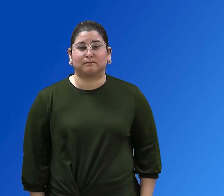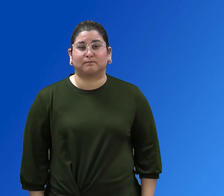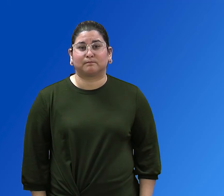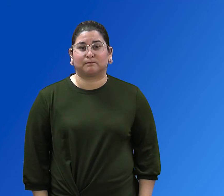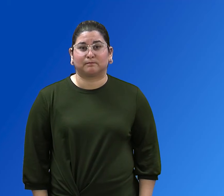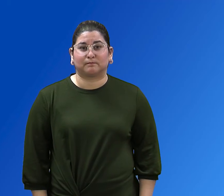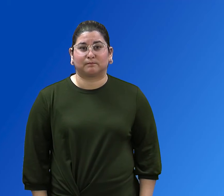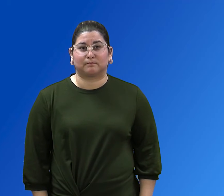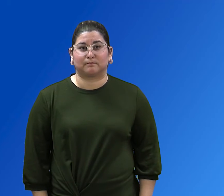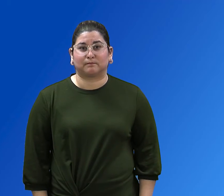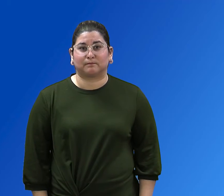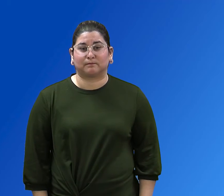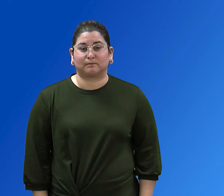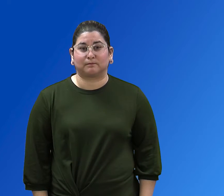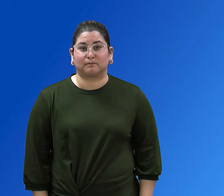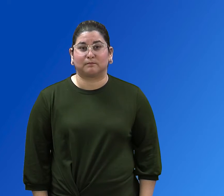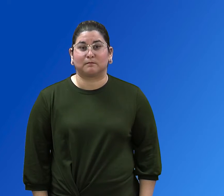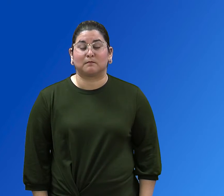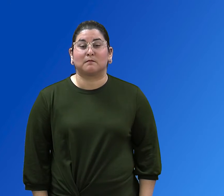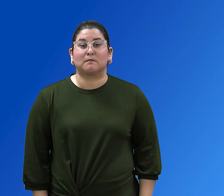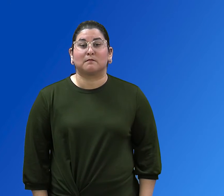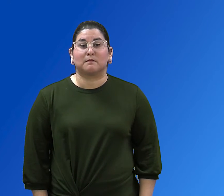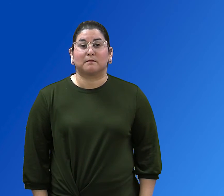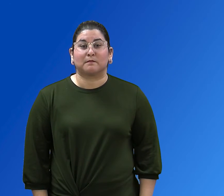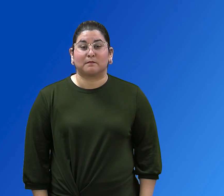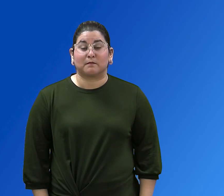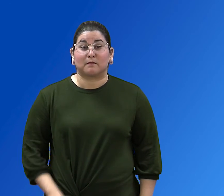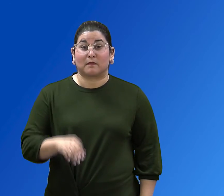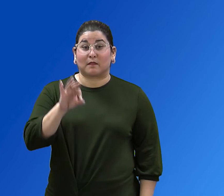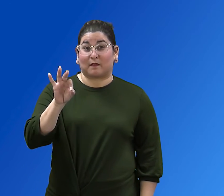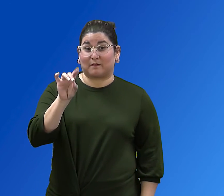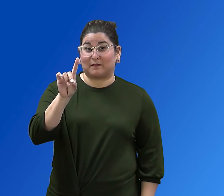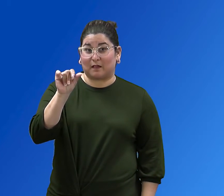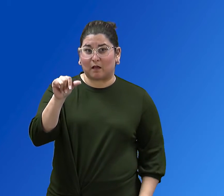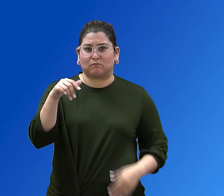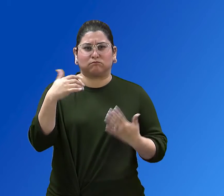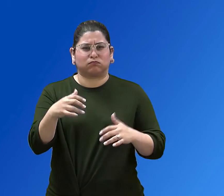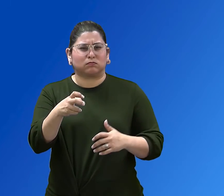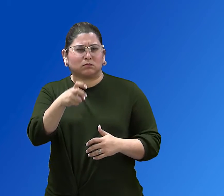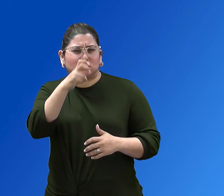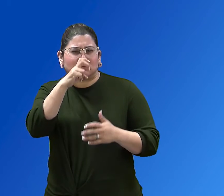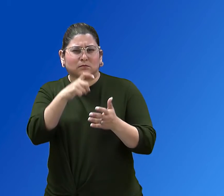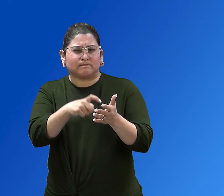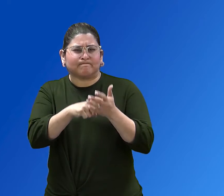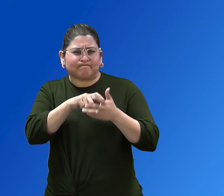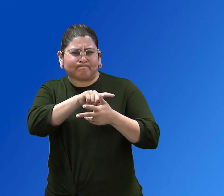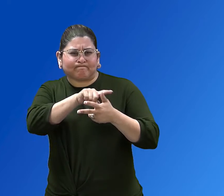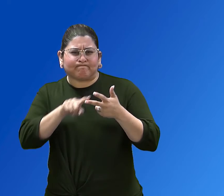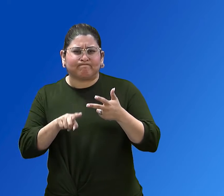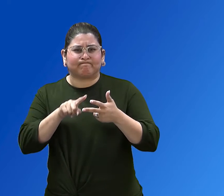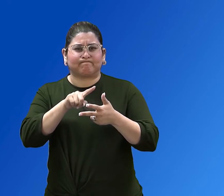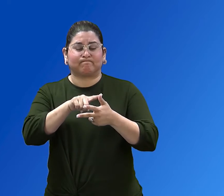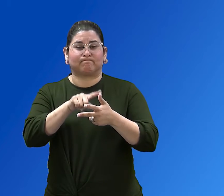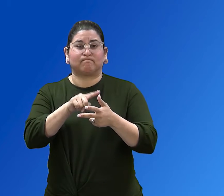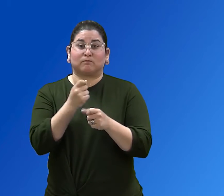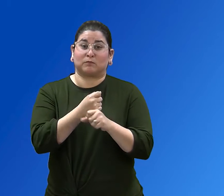The vaccines met FDA's rigorous scientific standards for